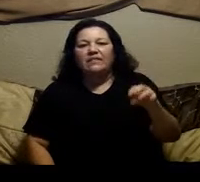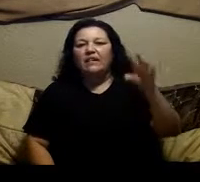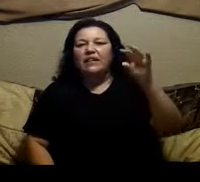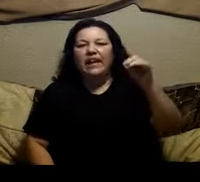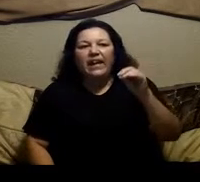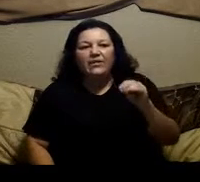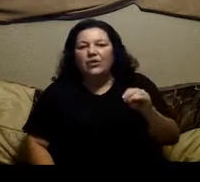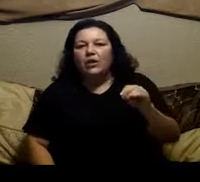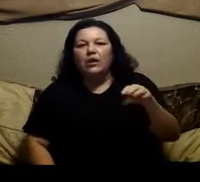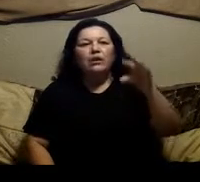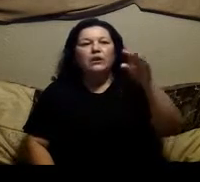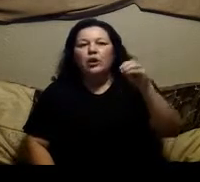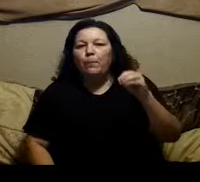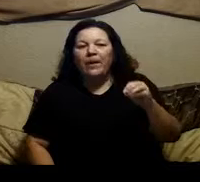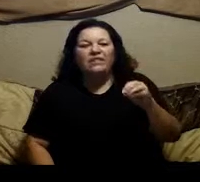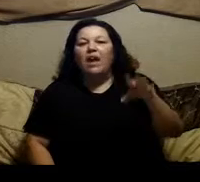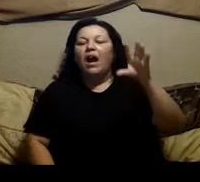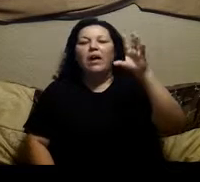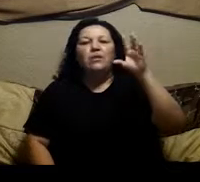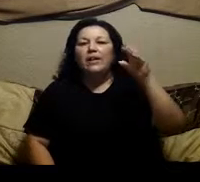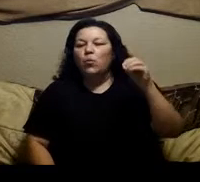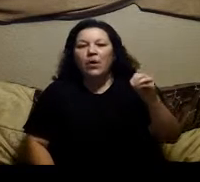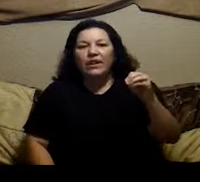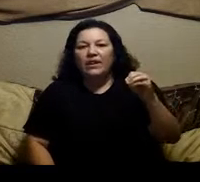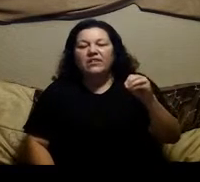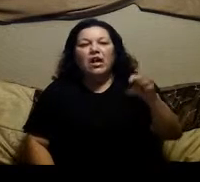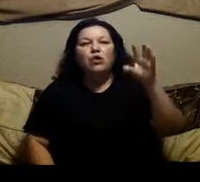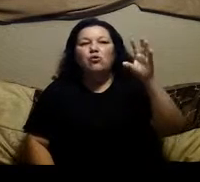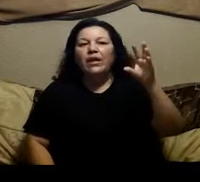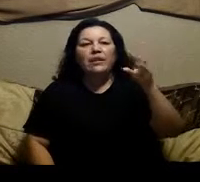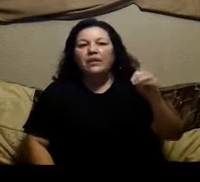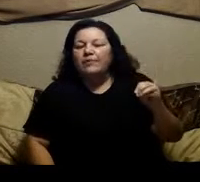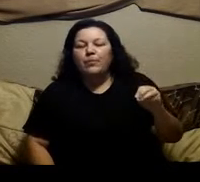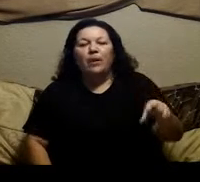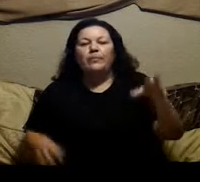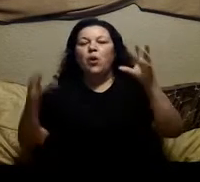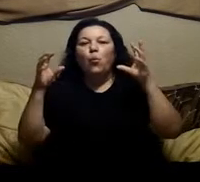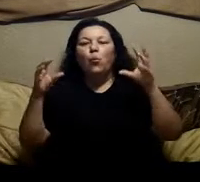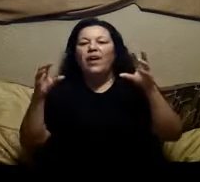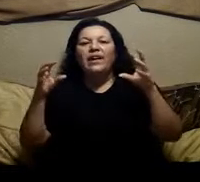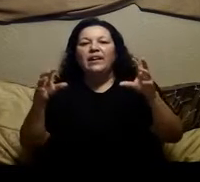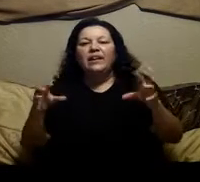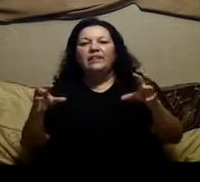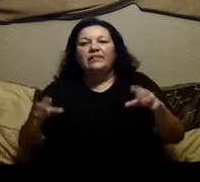cancer lupus i don't care what it is chronic liver problems what it is